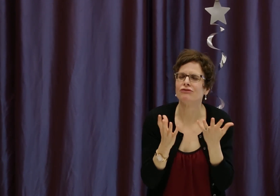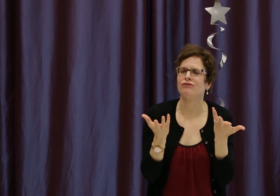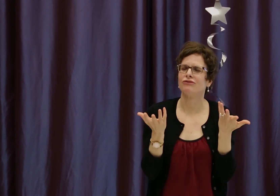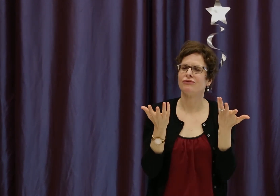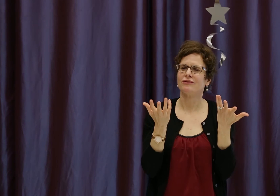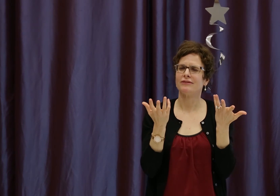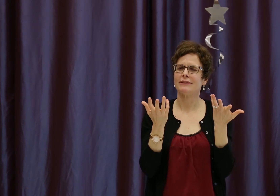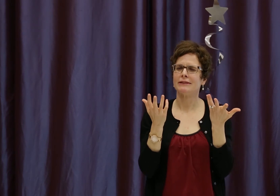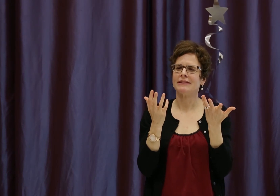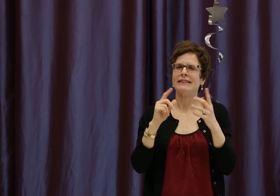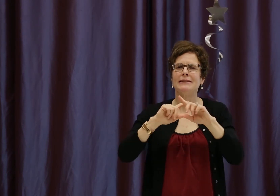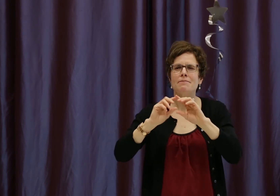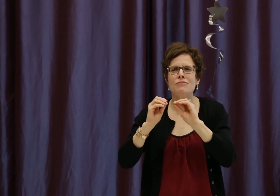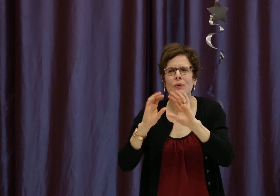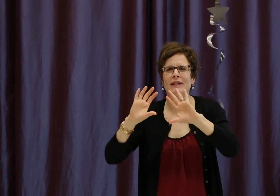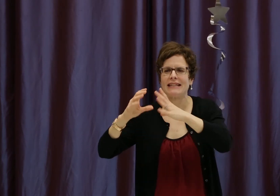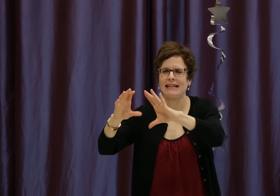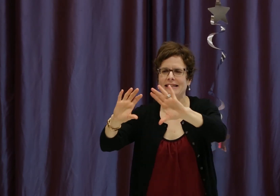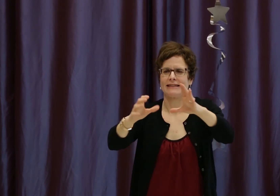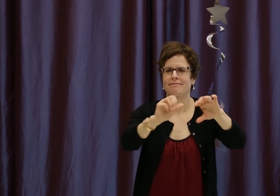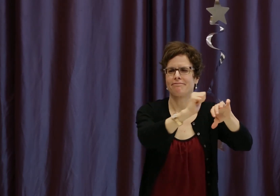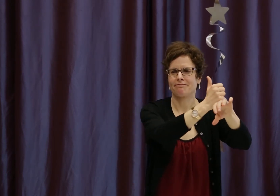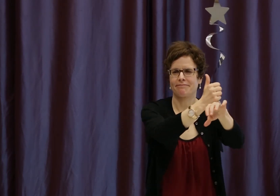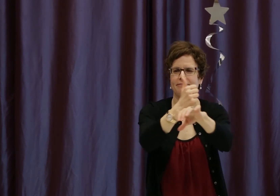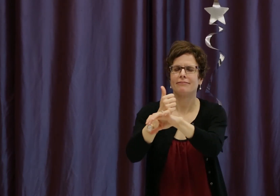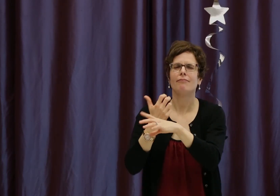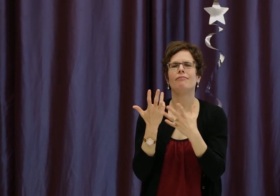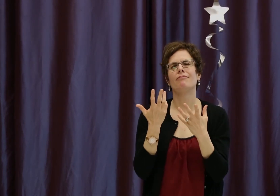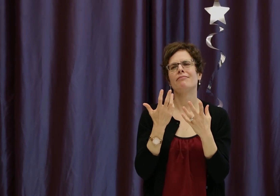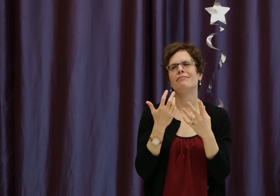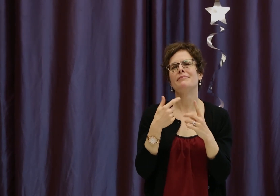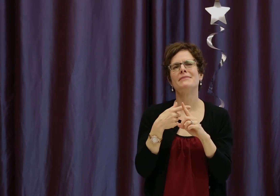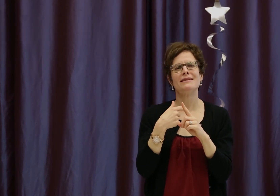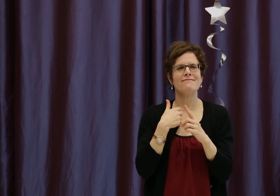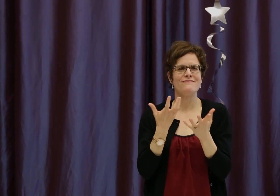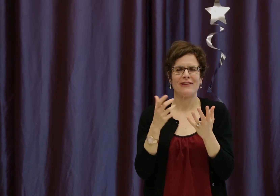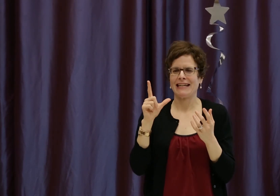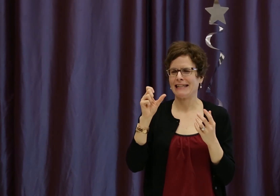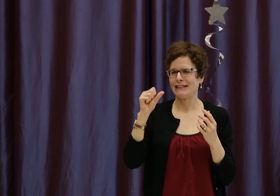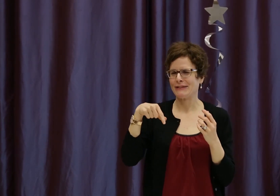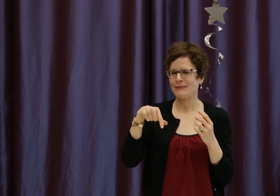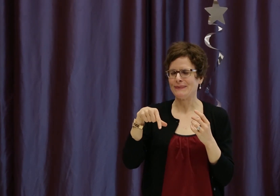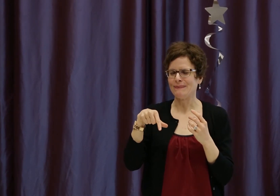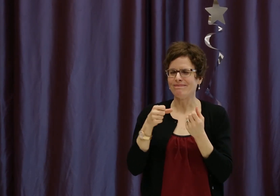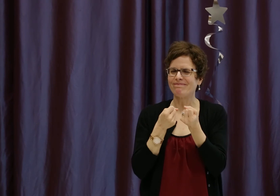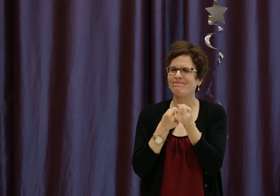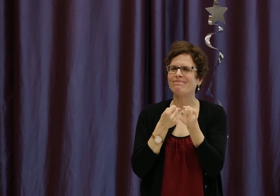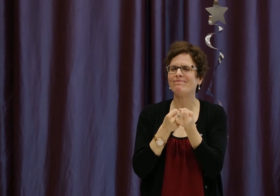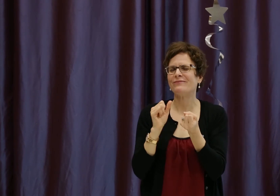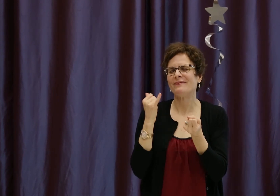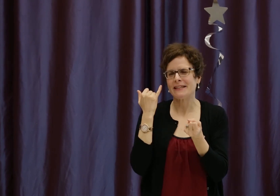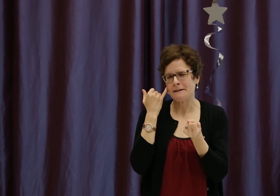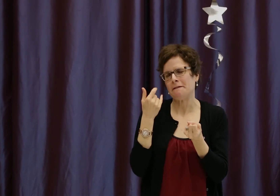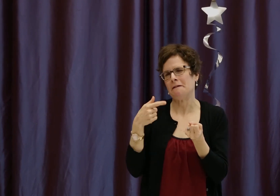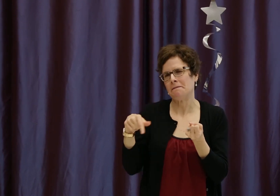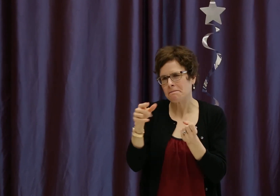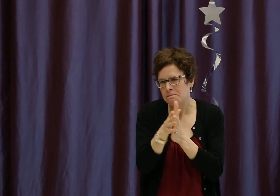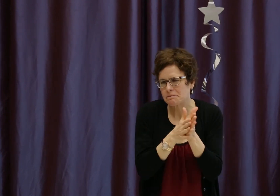training of instructors some more. I'd like to offer some more classes as well. And I'd really love to offer